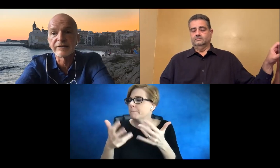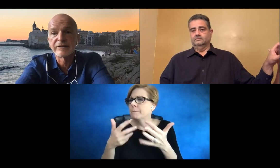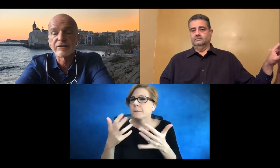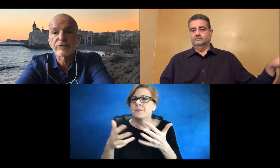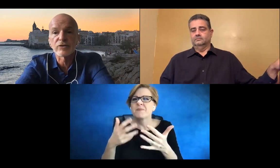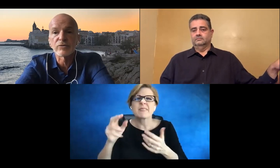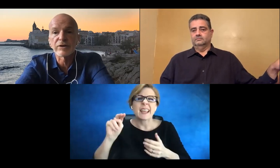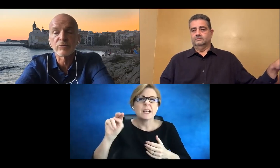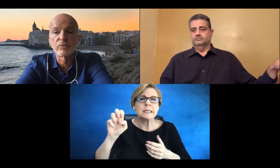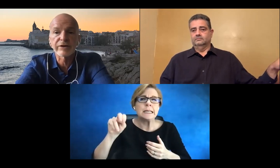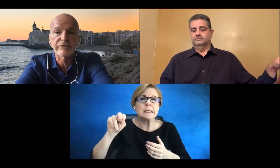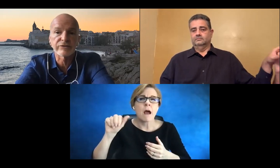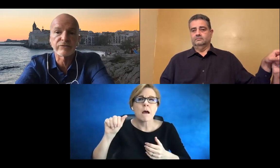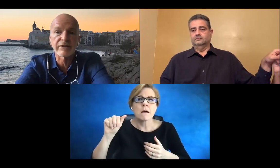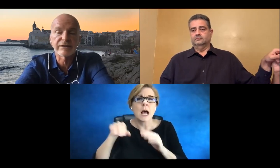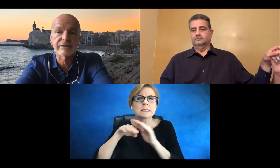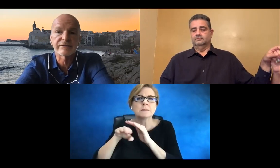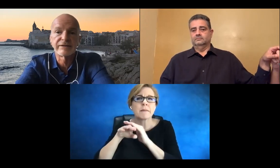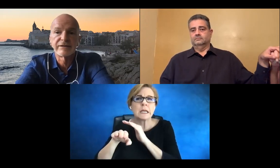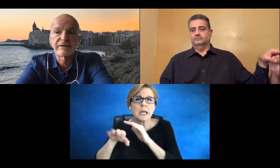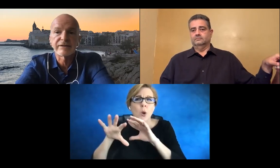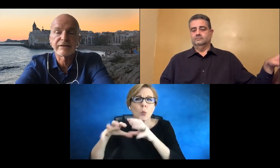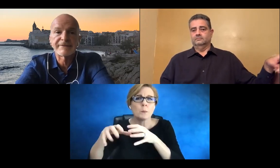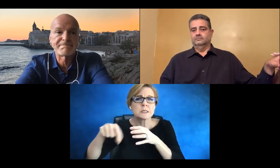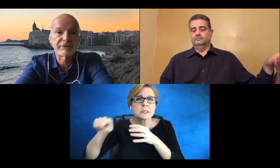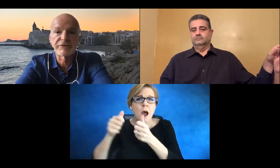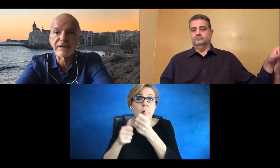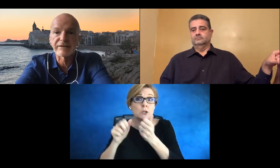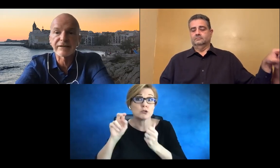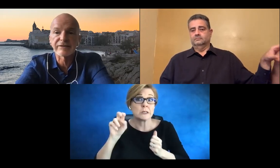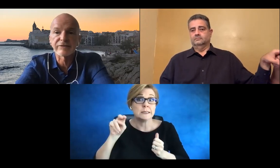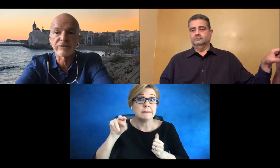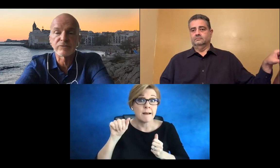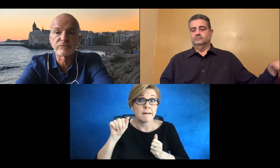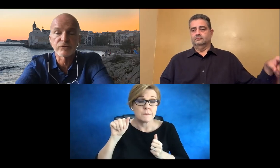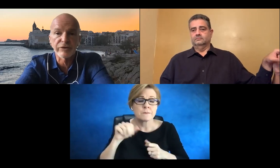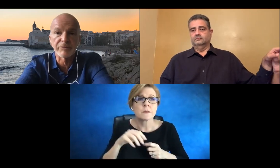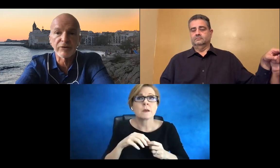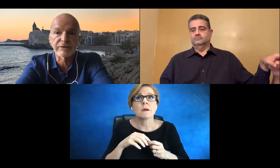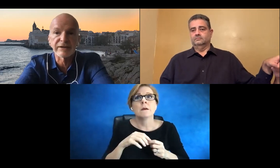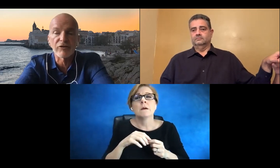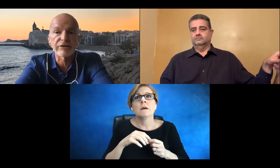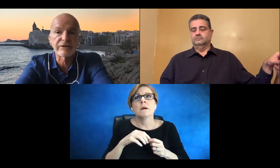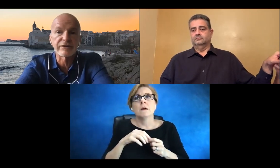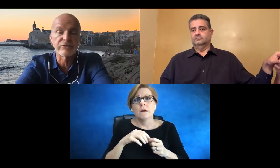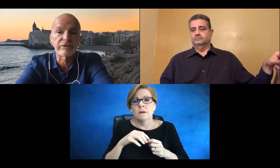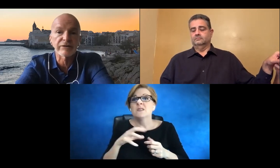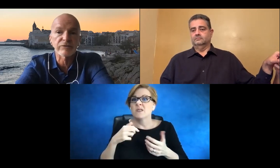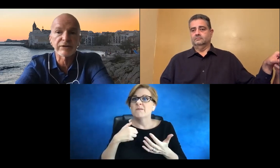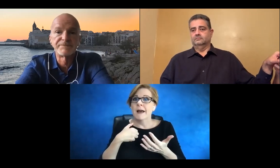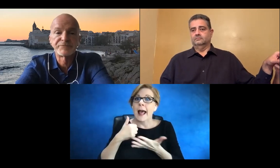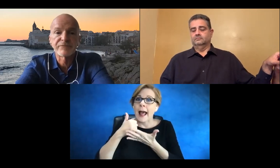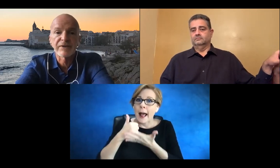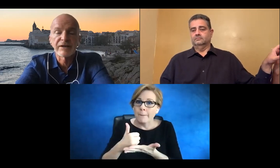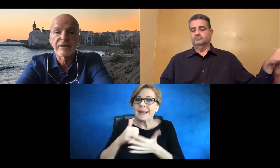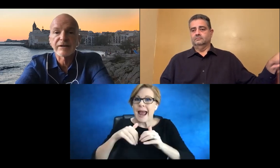NINA. So, working through and understanding and talking about RTT 2.911.